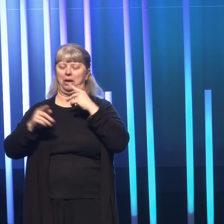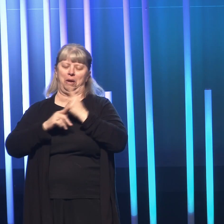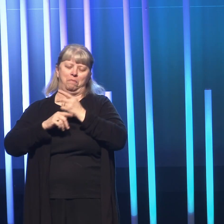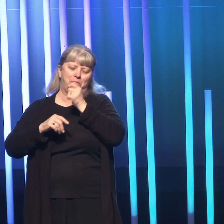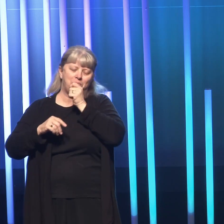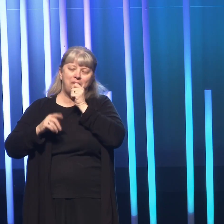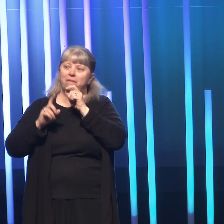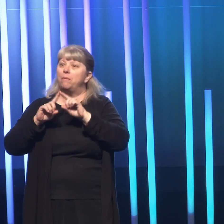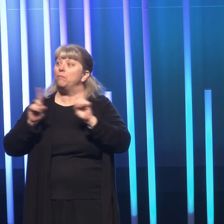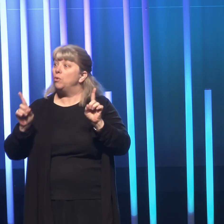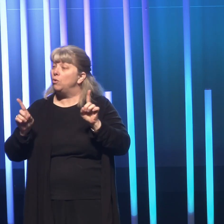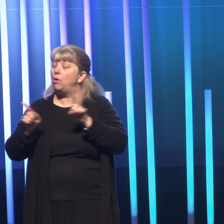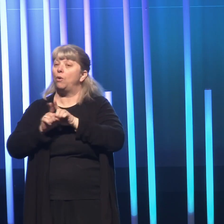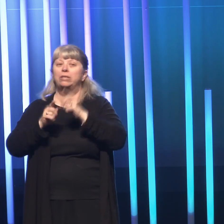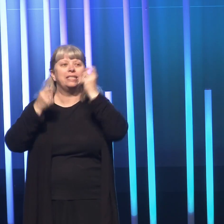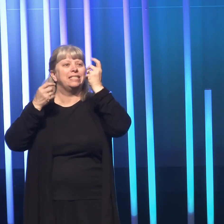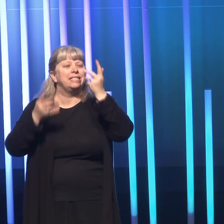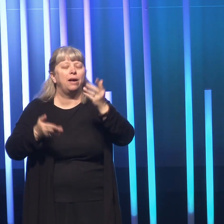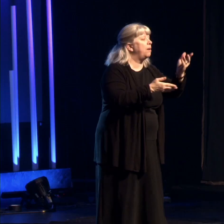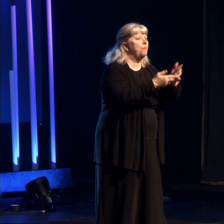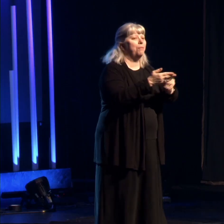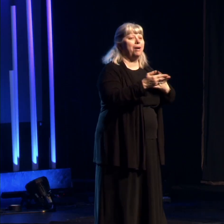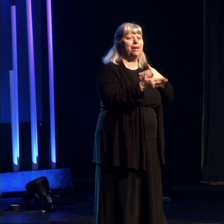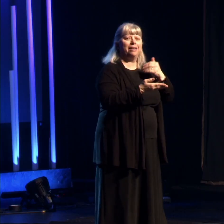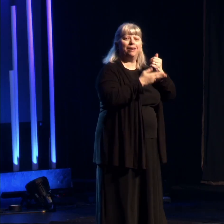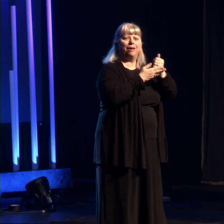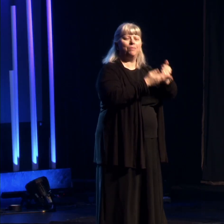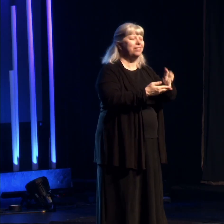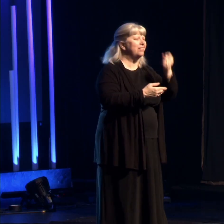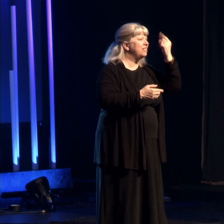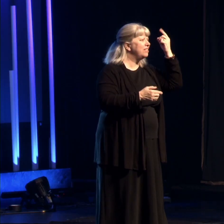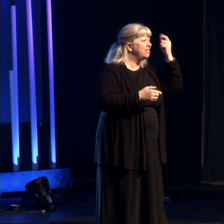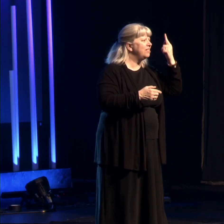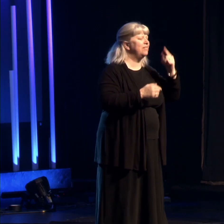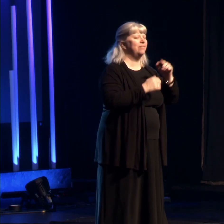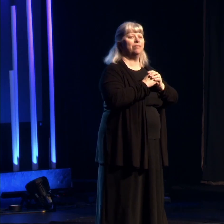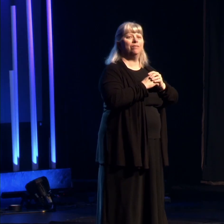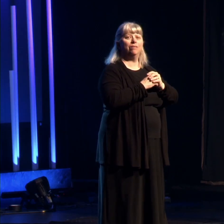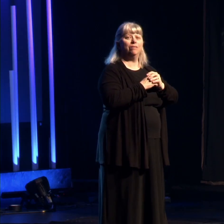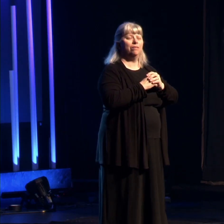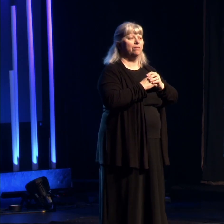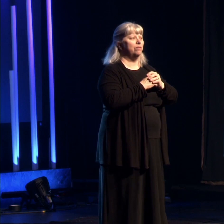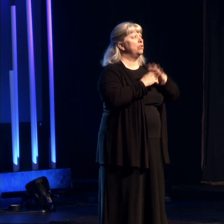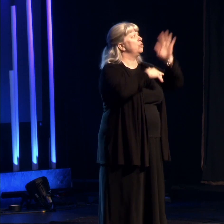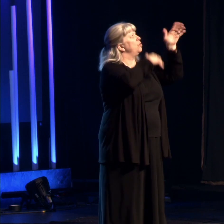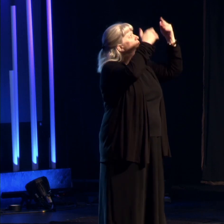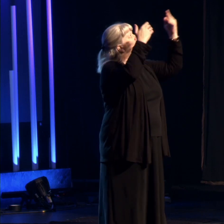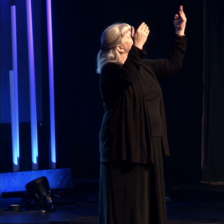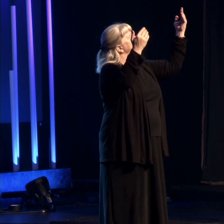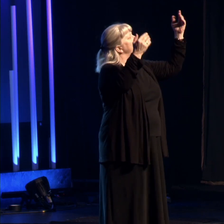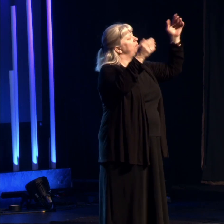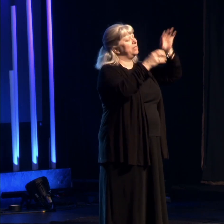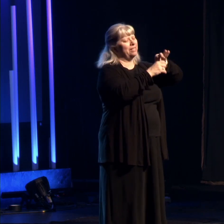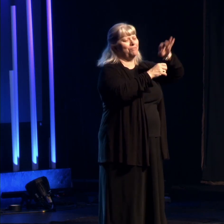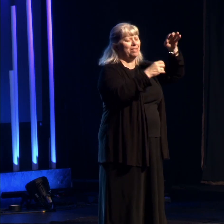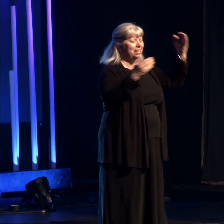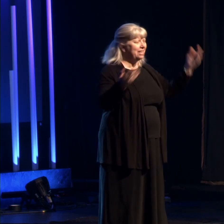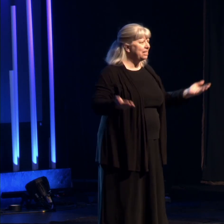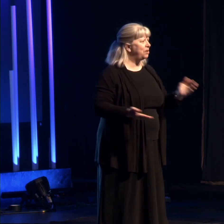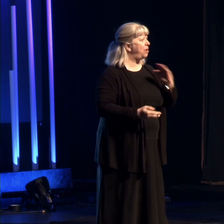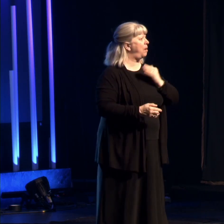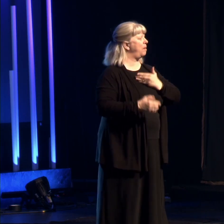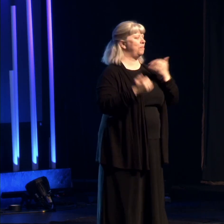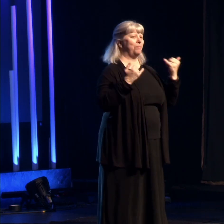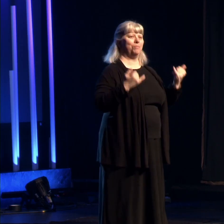private. But I'll, I tell you the part I do to help you understand that the realm of the spirit does exist in our